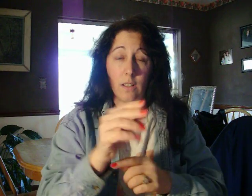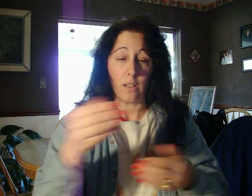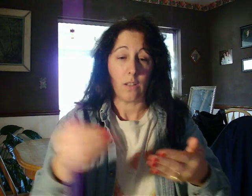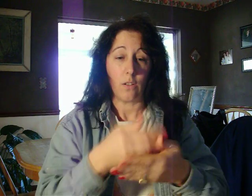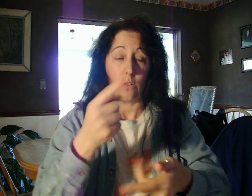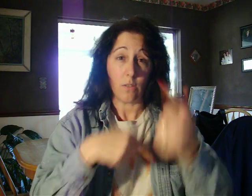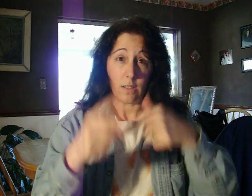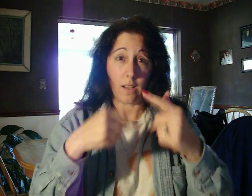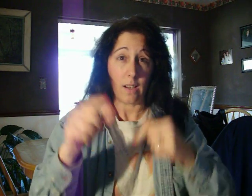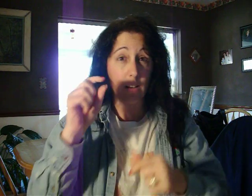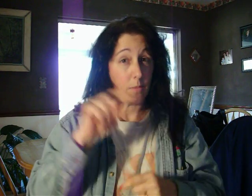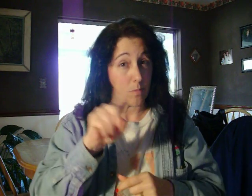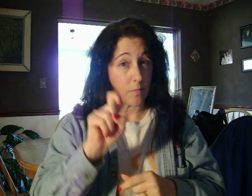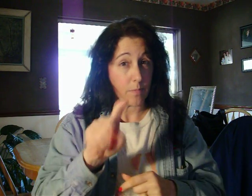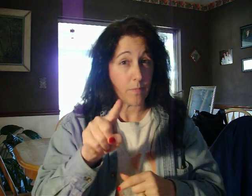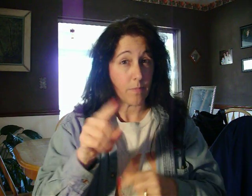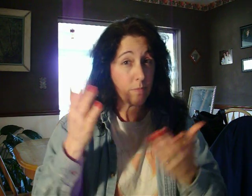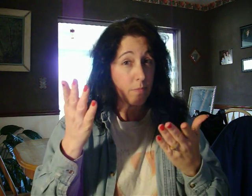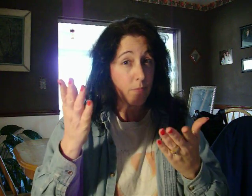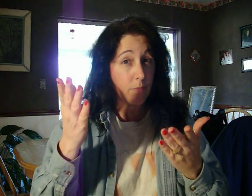Newschannelline.com. Biggest theater.